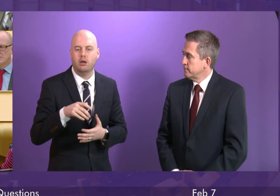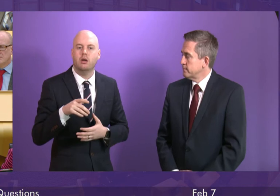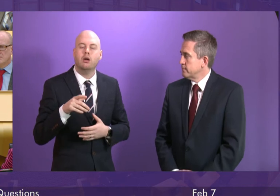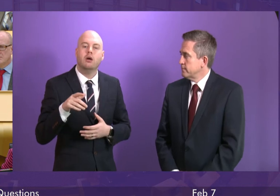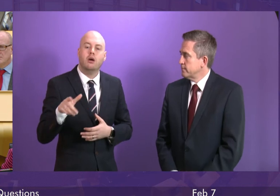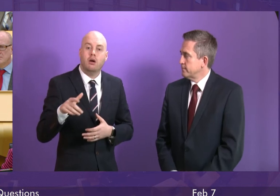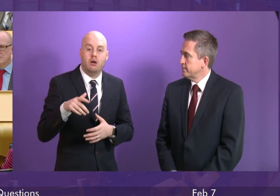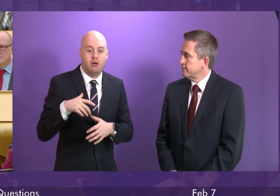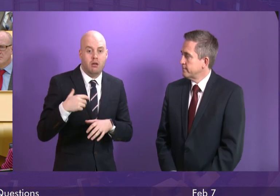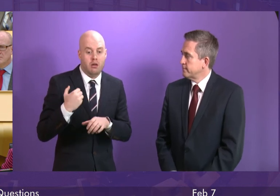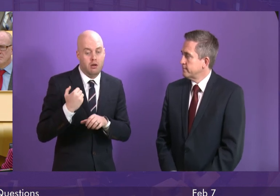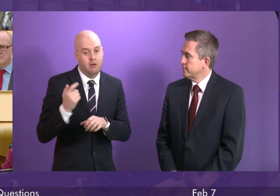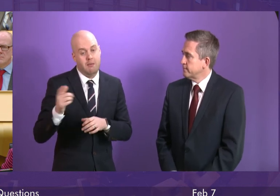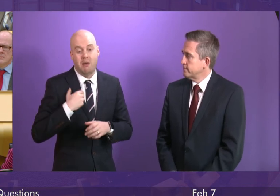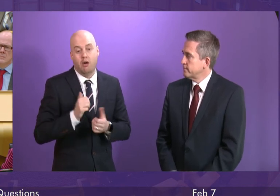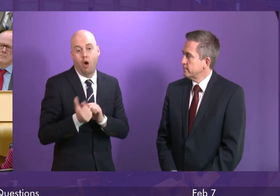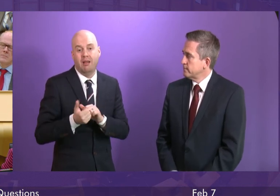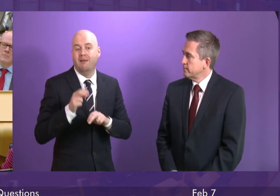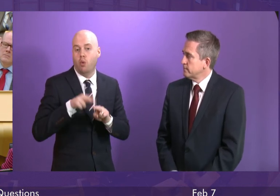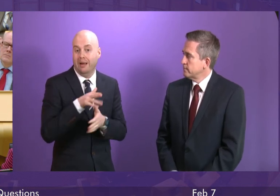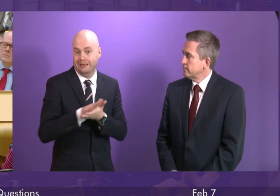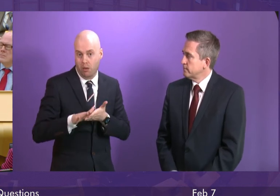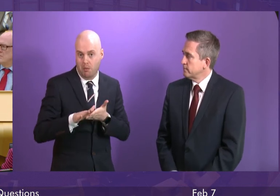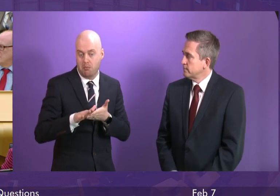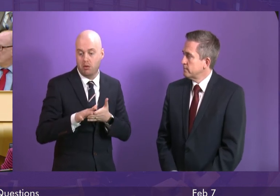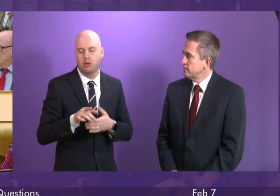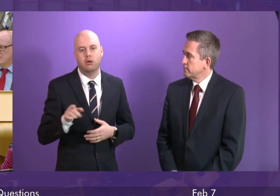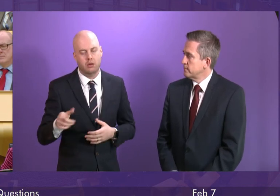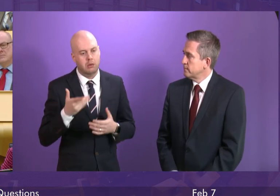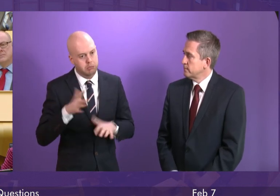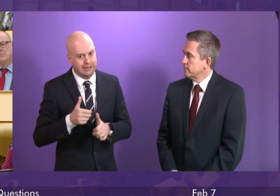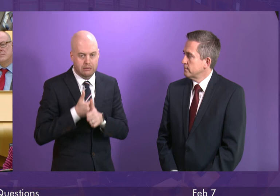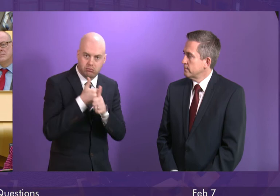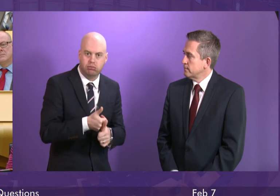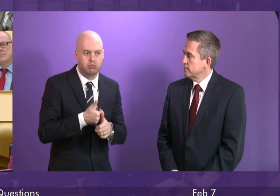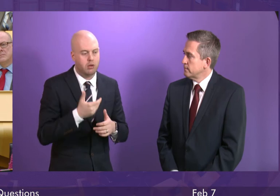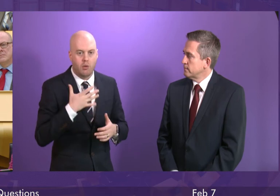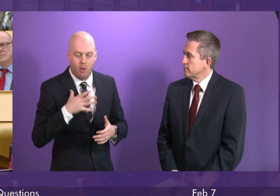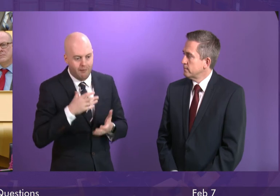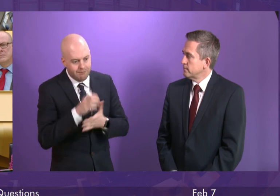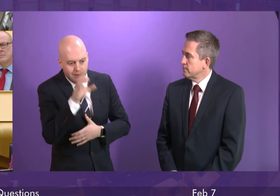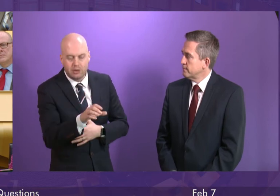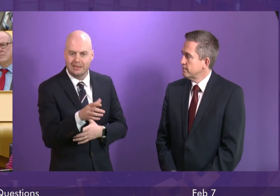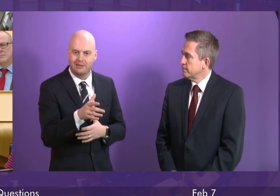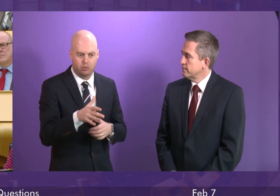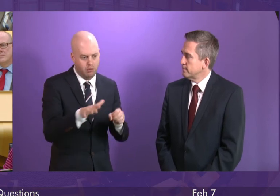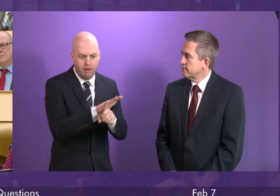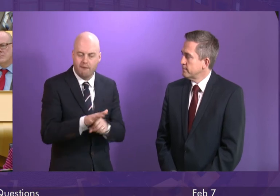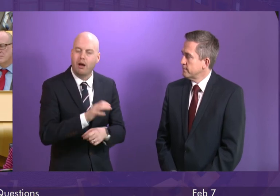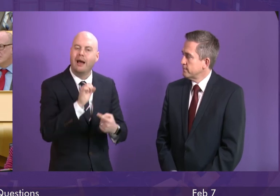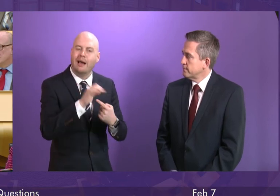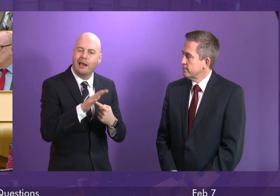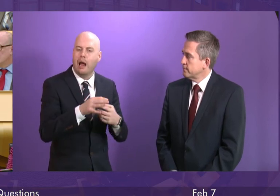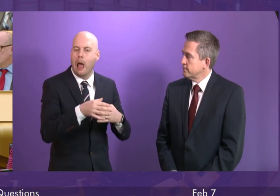direction of my colleague Fiona Hislop, has reinforced funding for a number of key elements of the financial